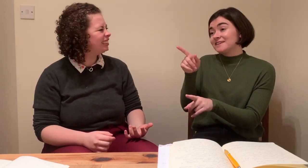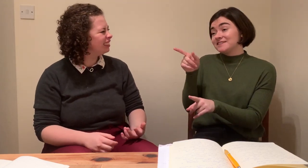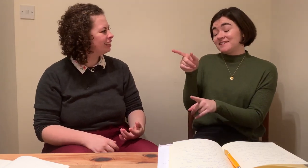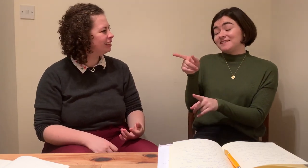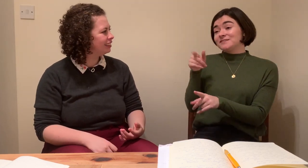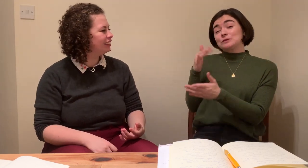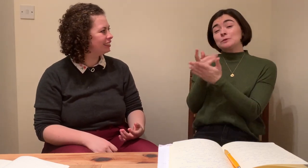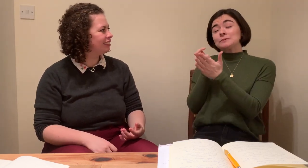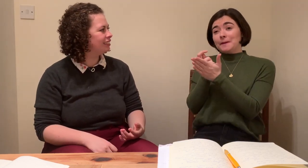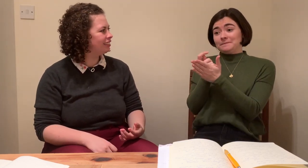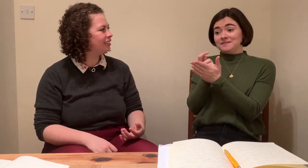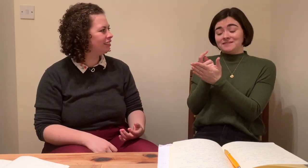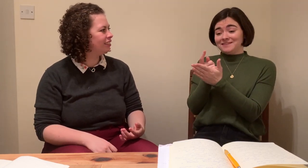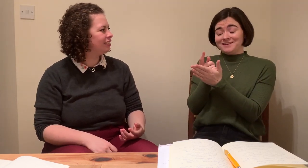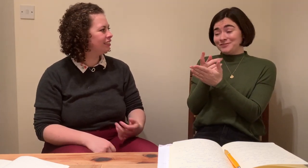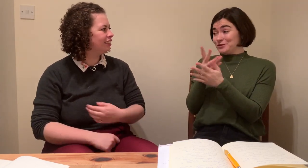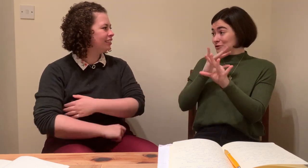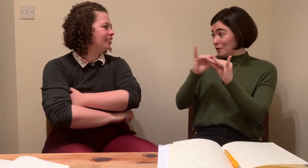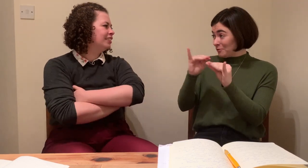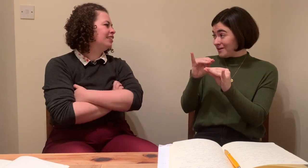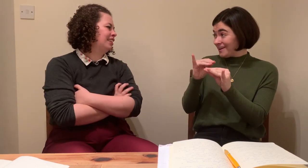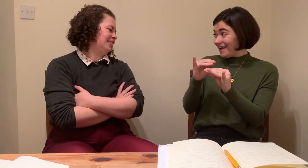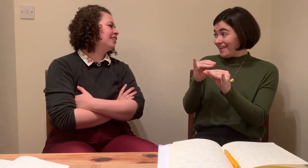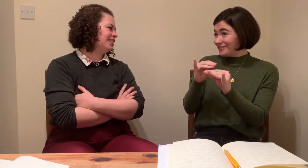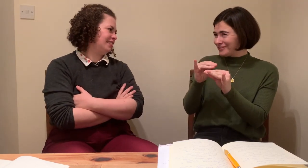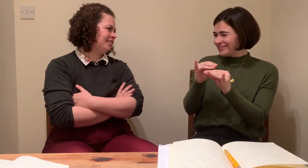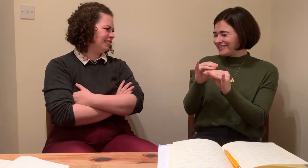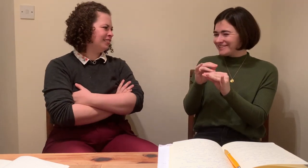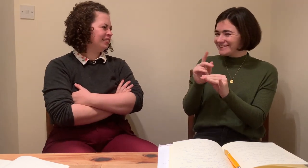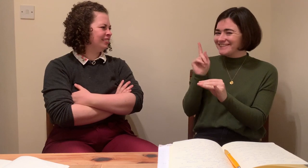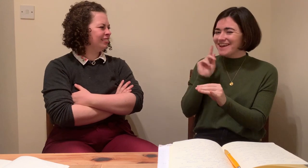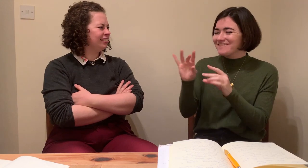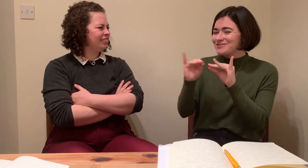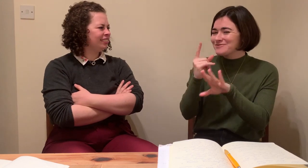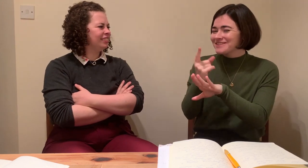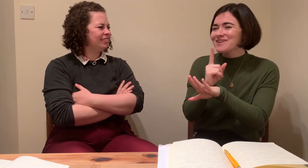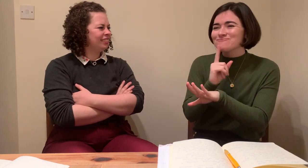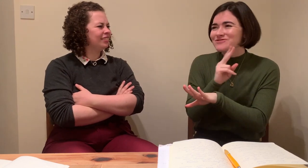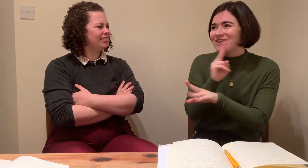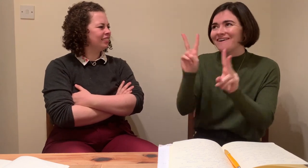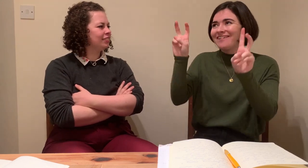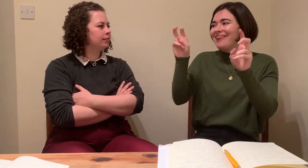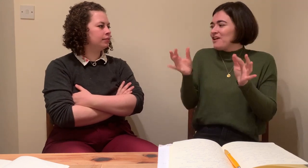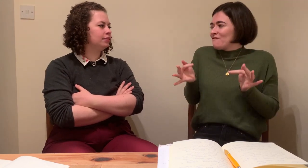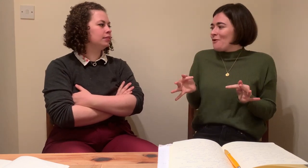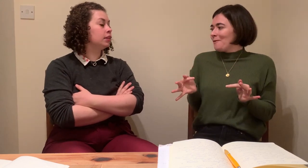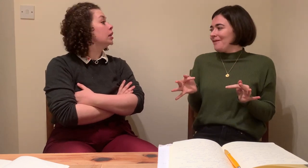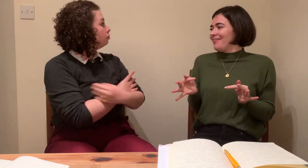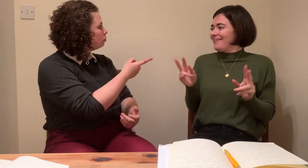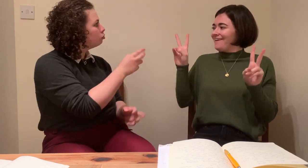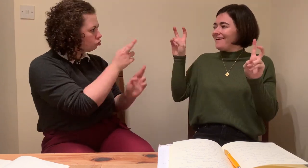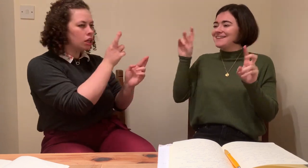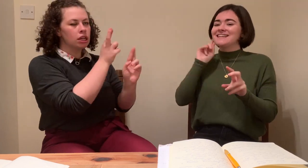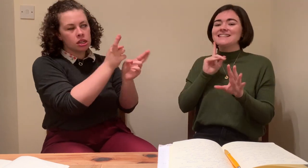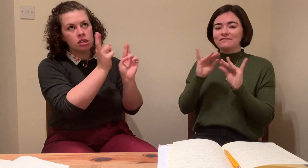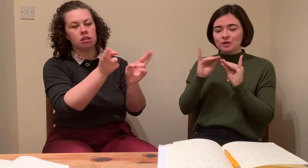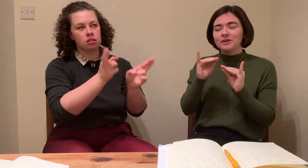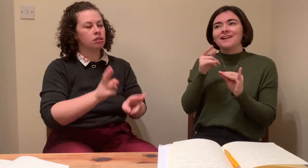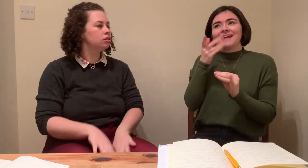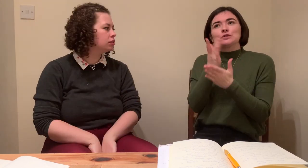information that was being used throughout the course, and, like, language that you need to specifically know, and that was quite technical. So we went through,